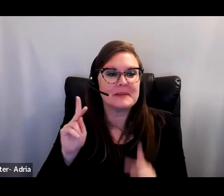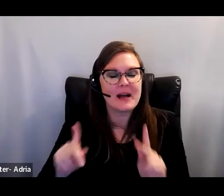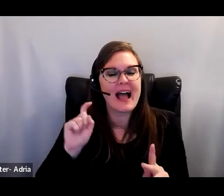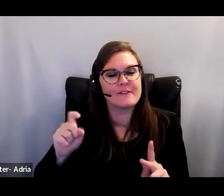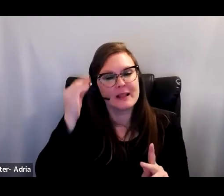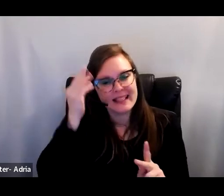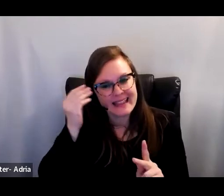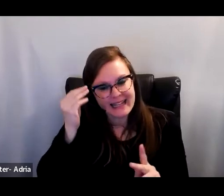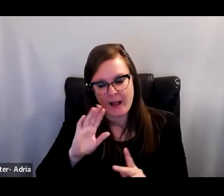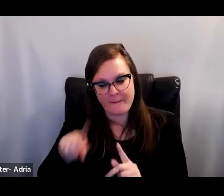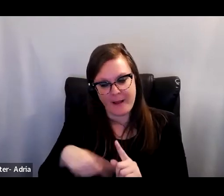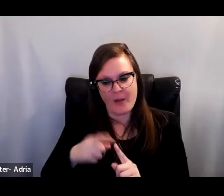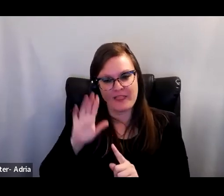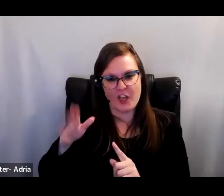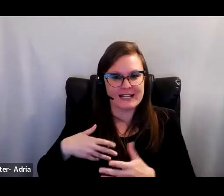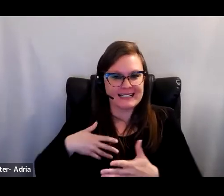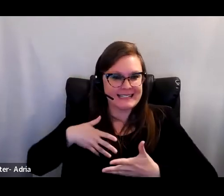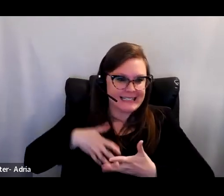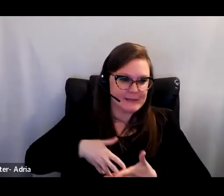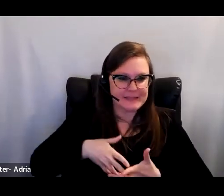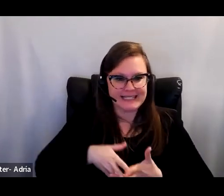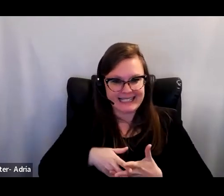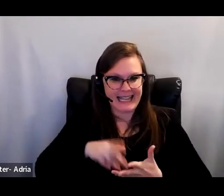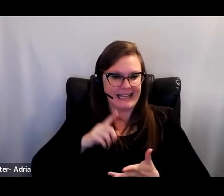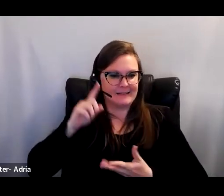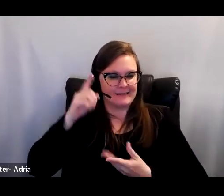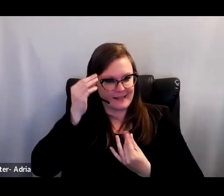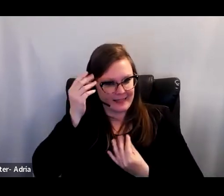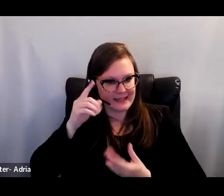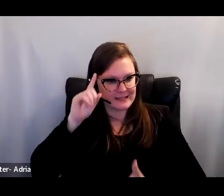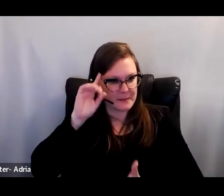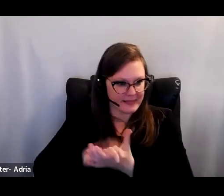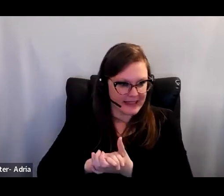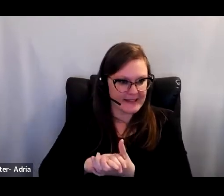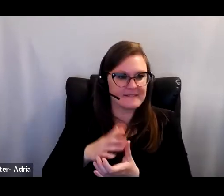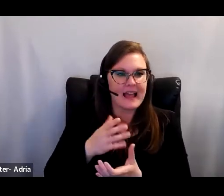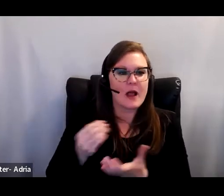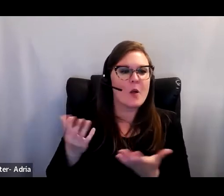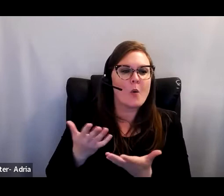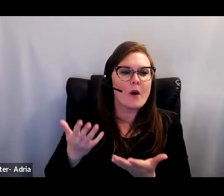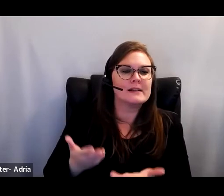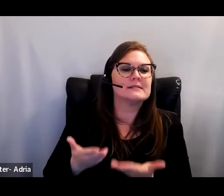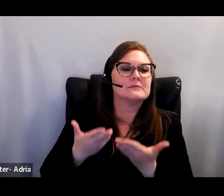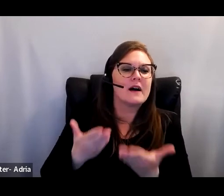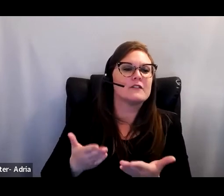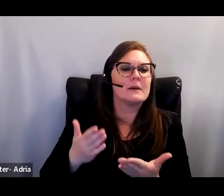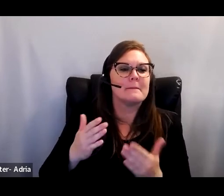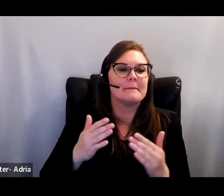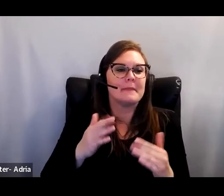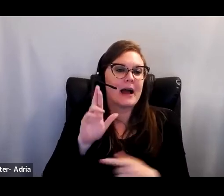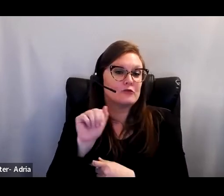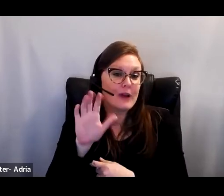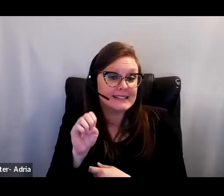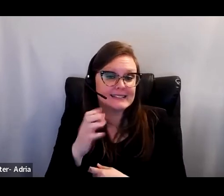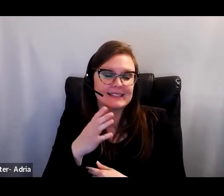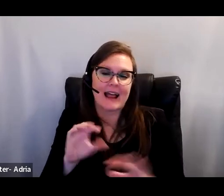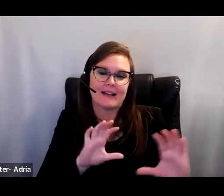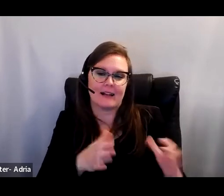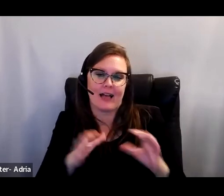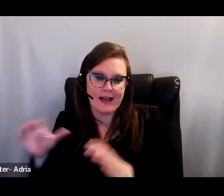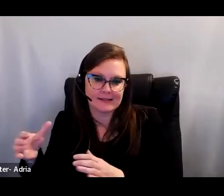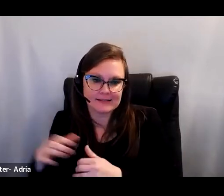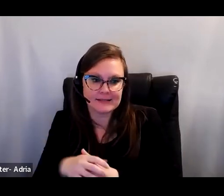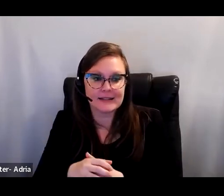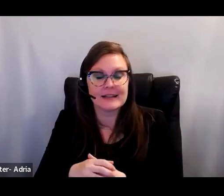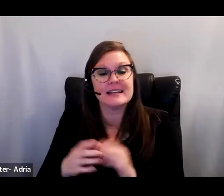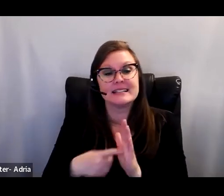and examine how schools structure any opportunity, often by race and class. Yet these beliefs can sometimes go unaddressed when